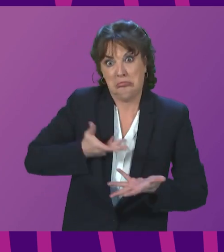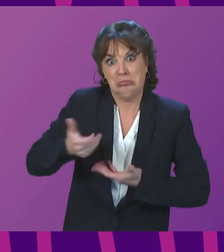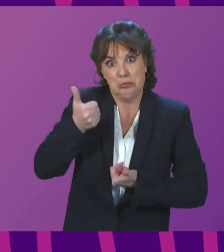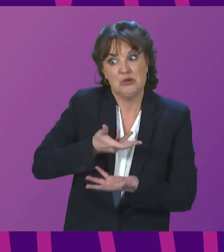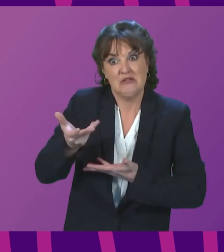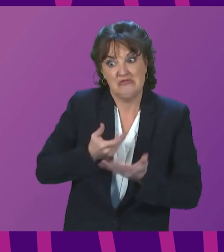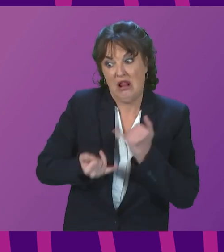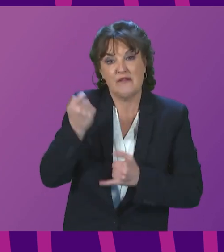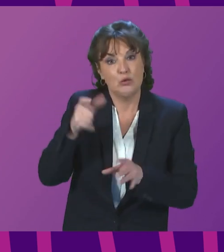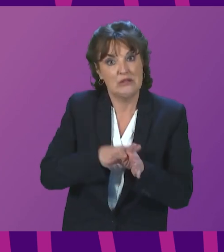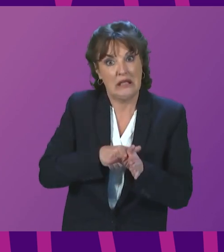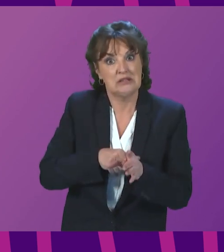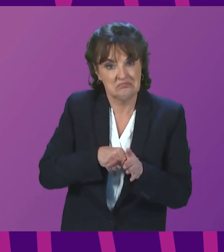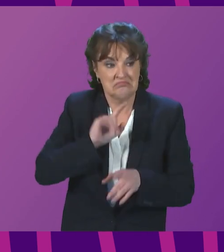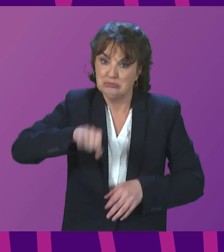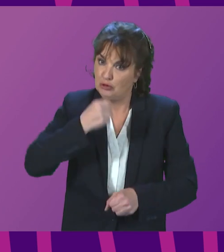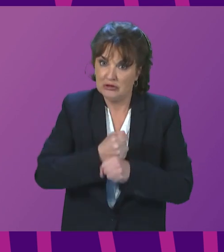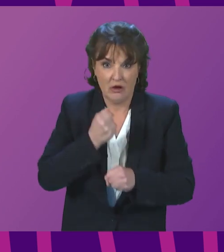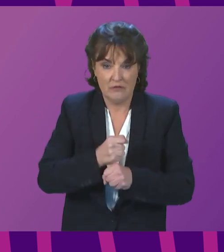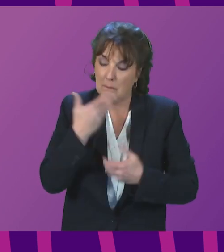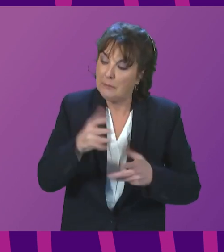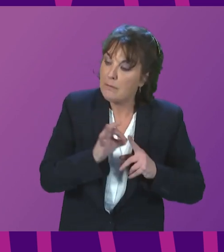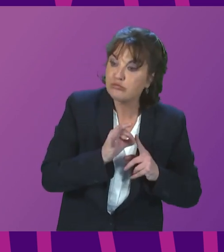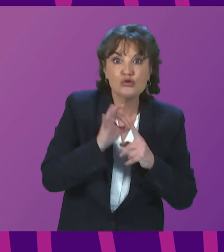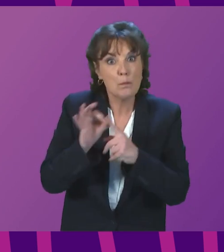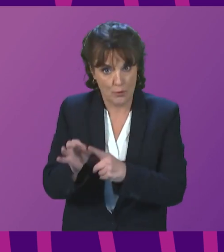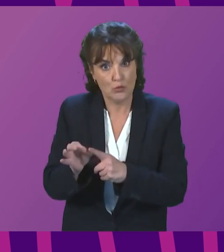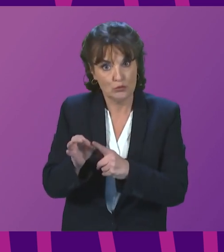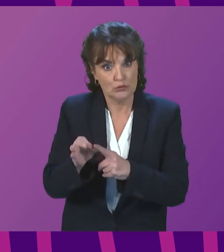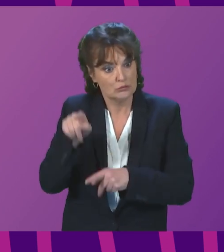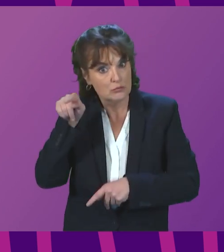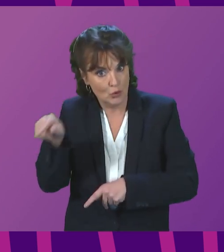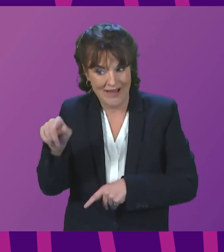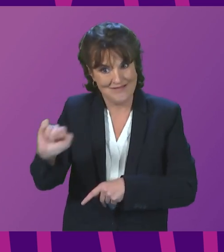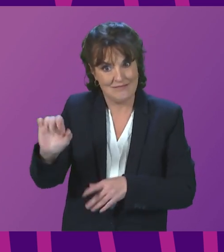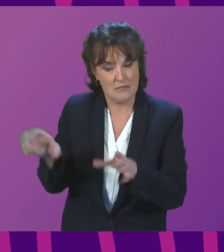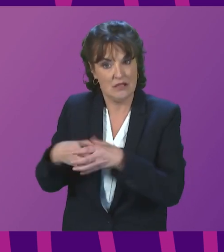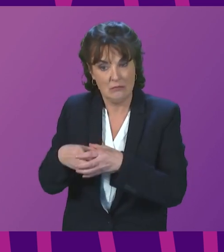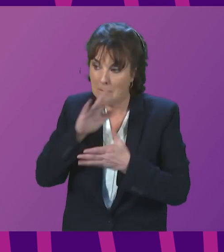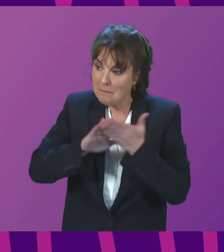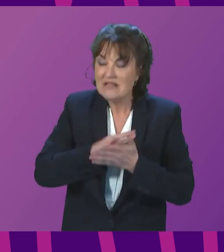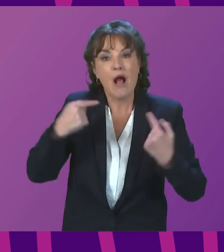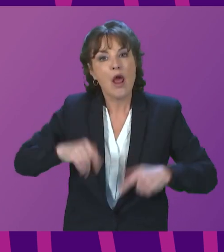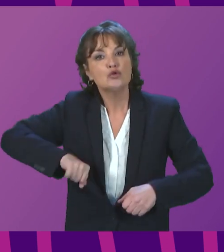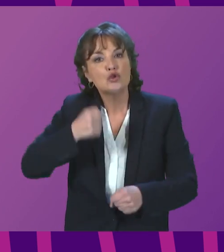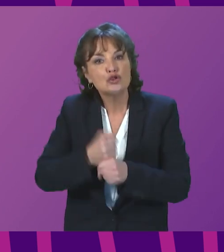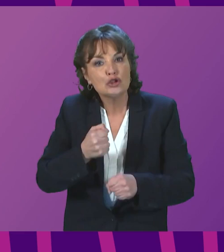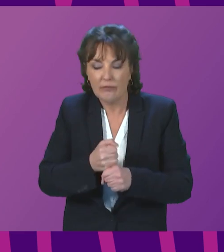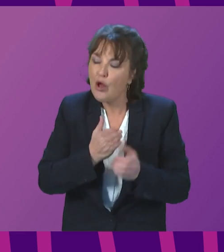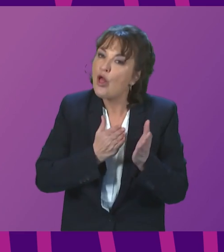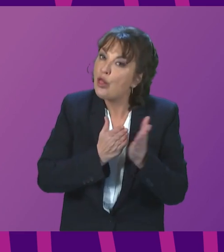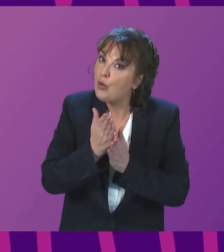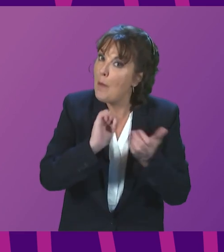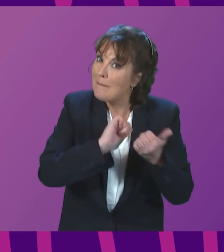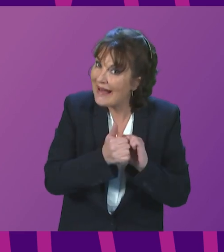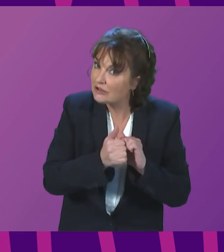couple of days about this. The Scottish Government has put a proposition to him and his officials that would allow the Scottish Government, in partnership with the